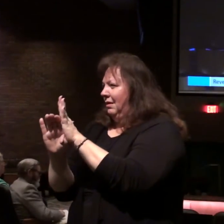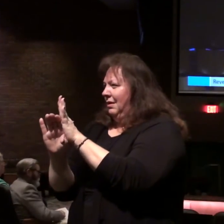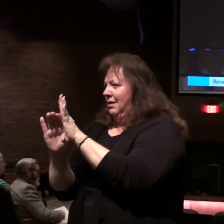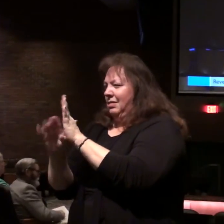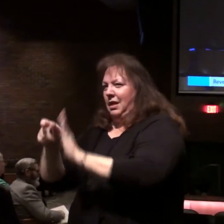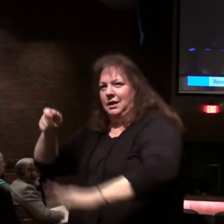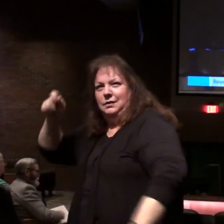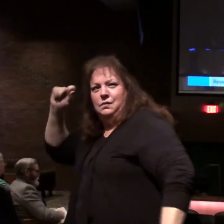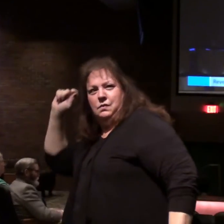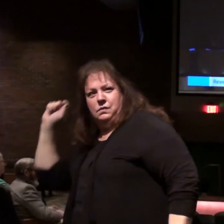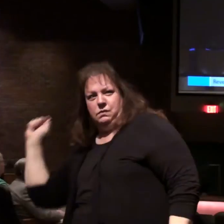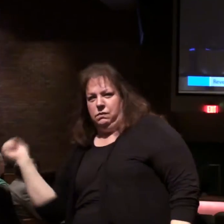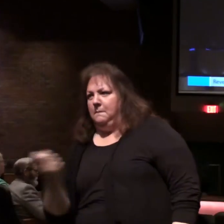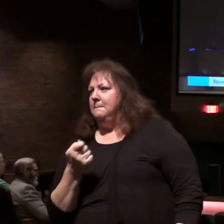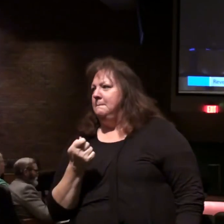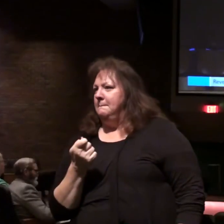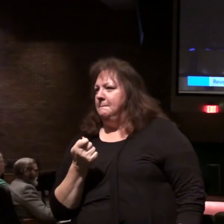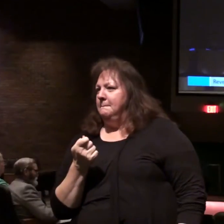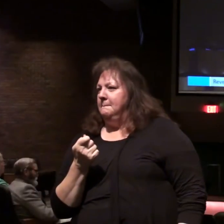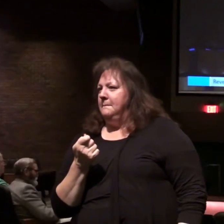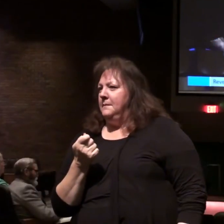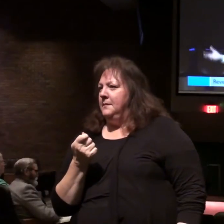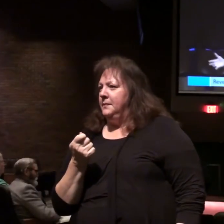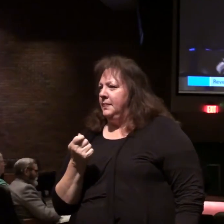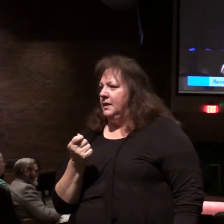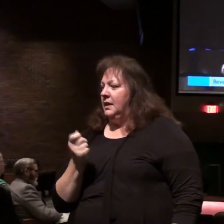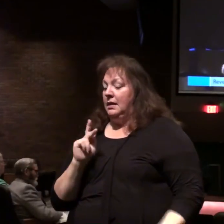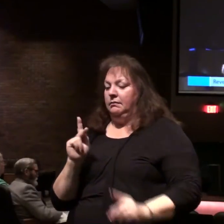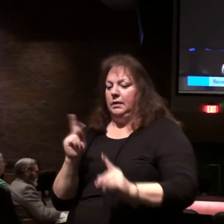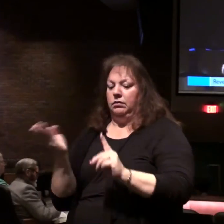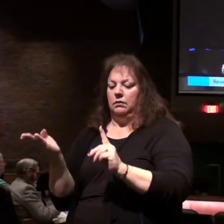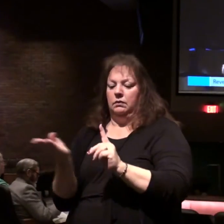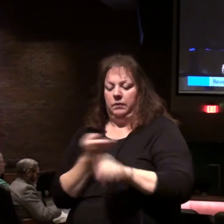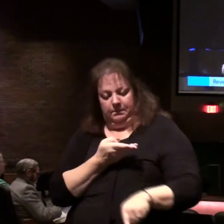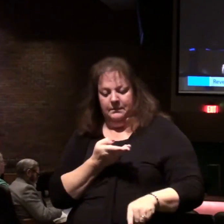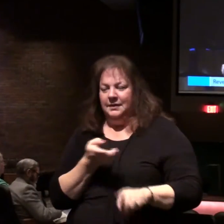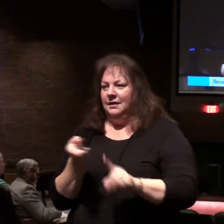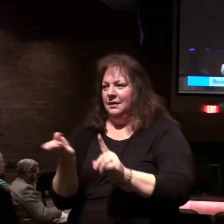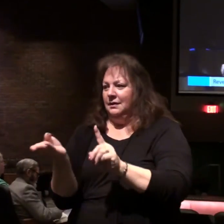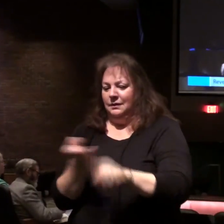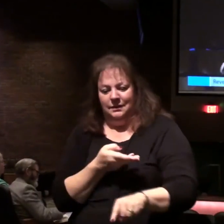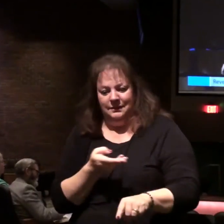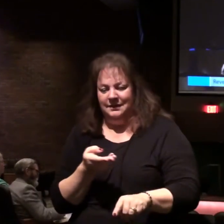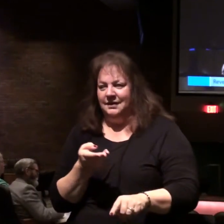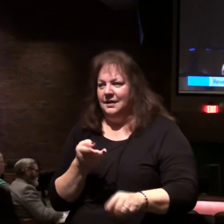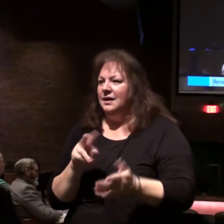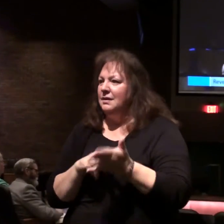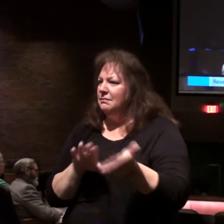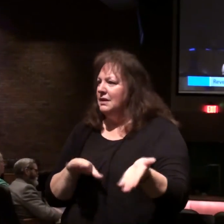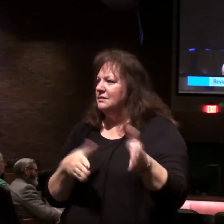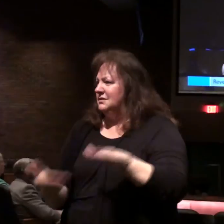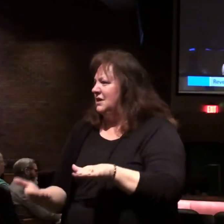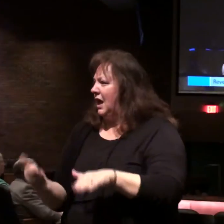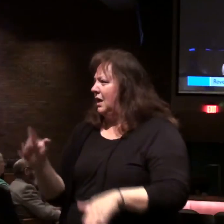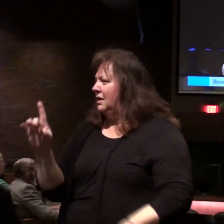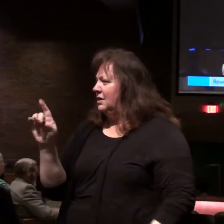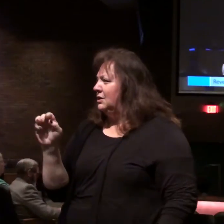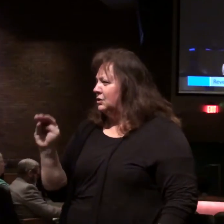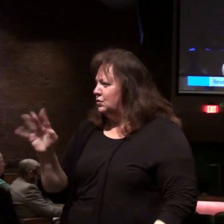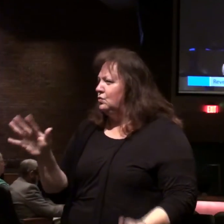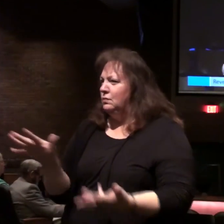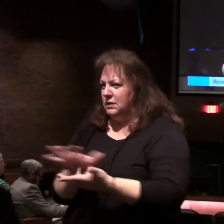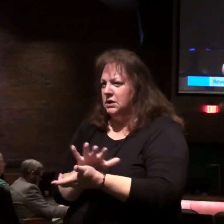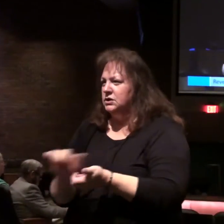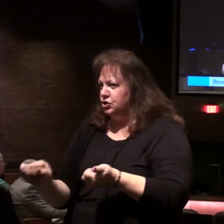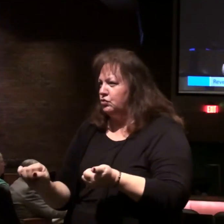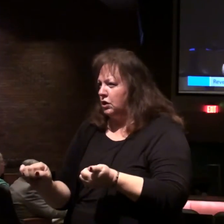sweeping sickle. It is cutting people down. It's doom. It's death. It's destruction.